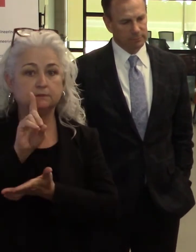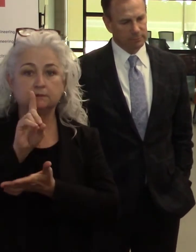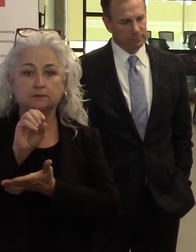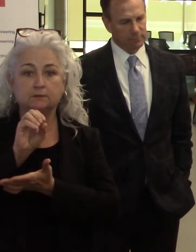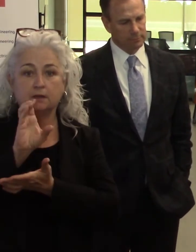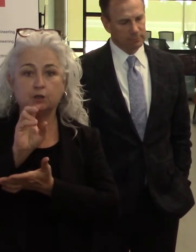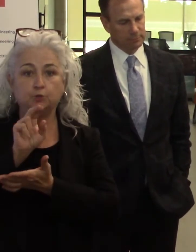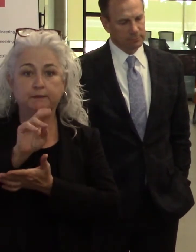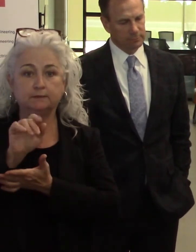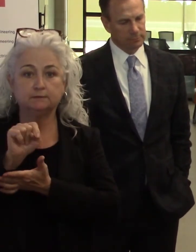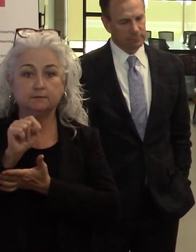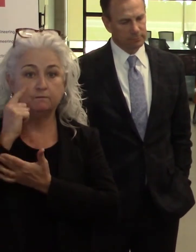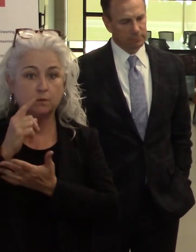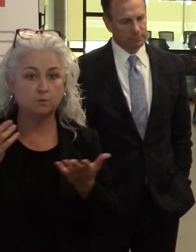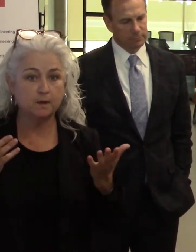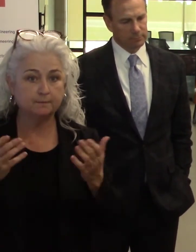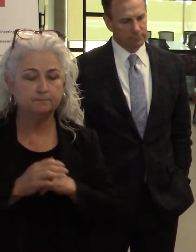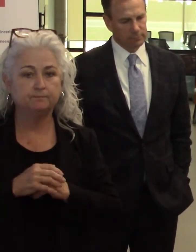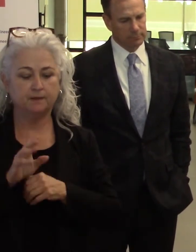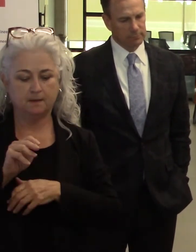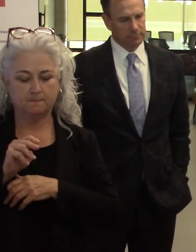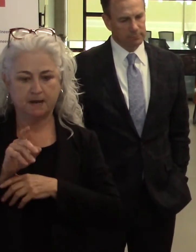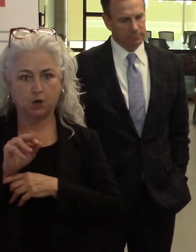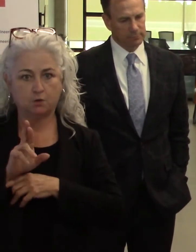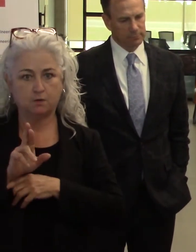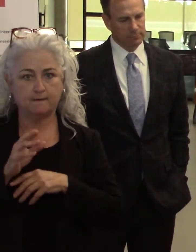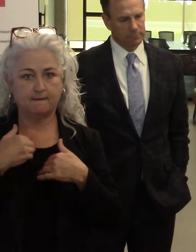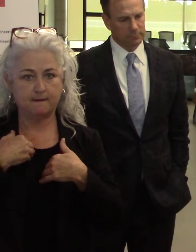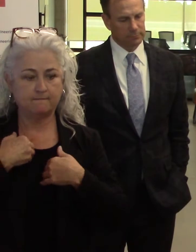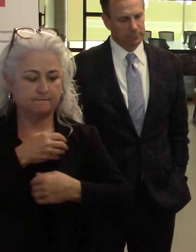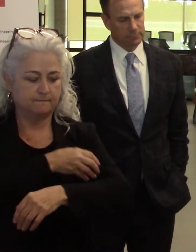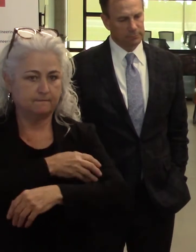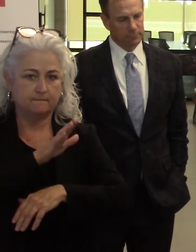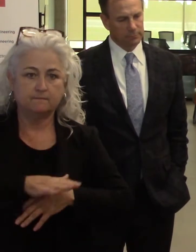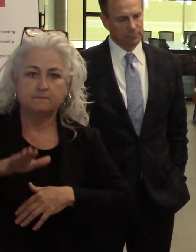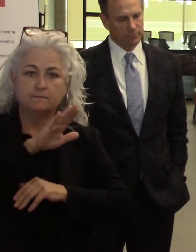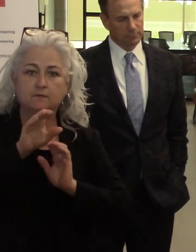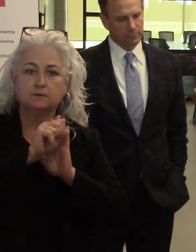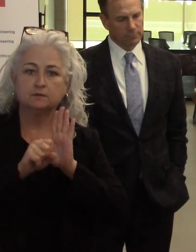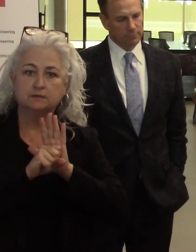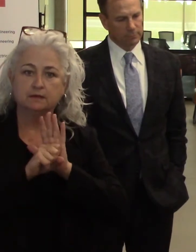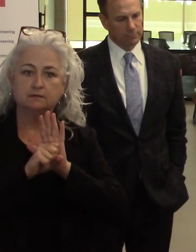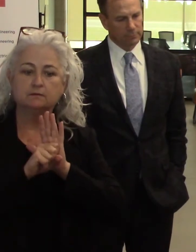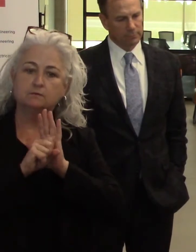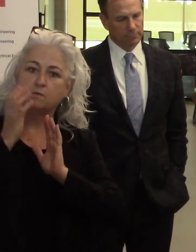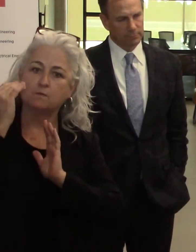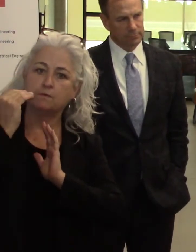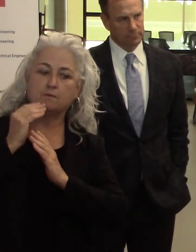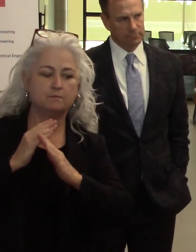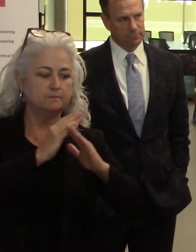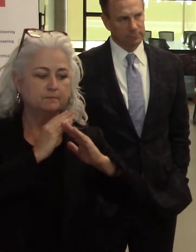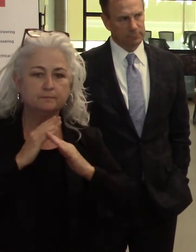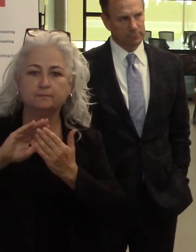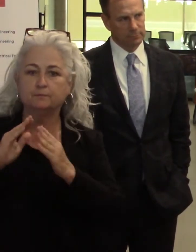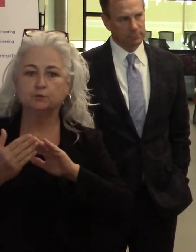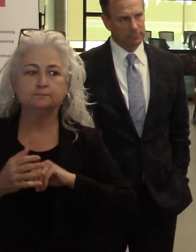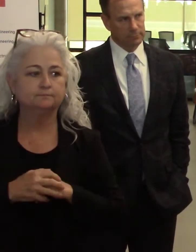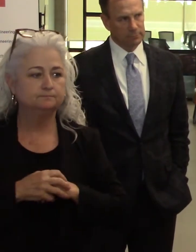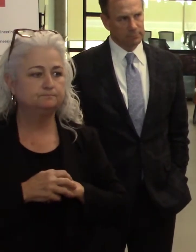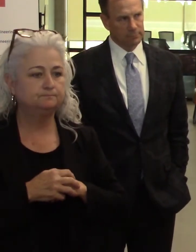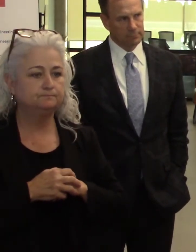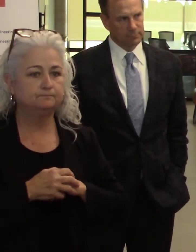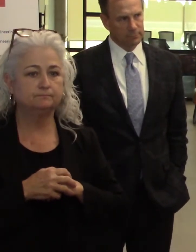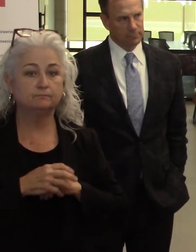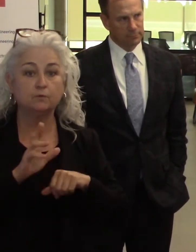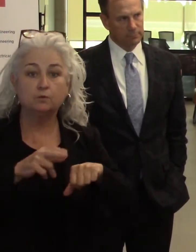the mayor the power through the state to do what we need to do to protect the community. In